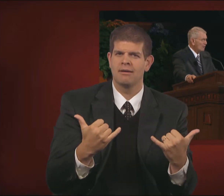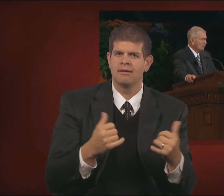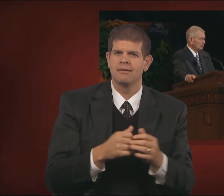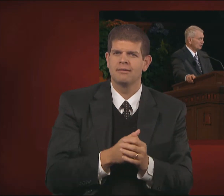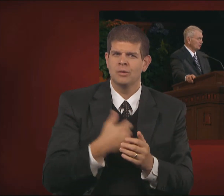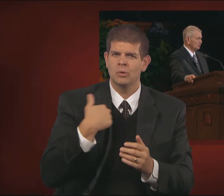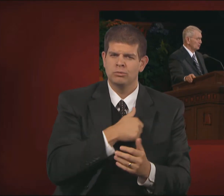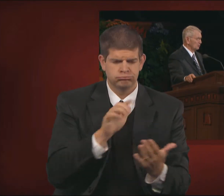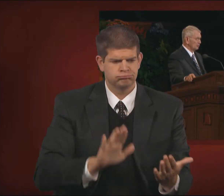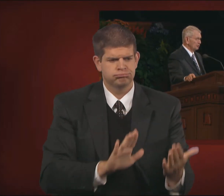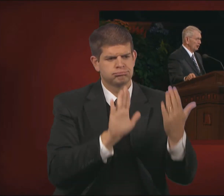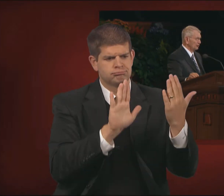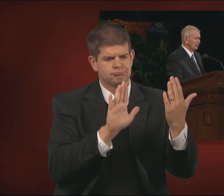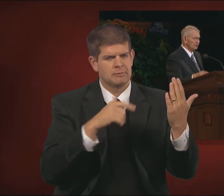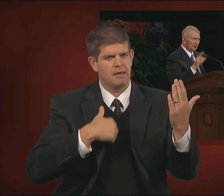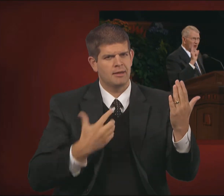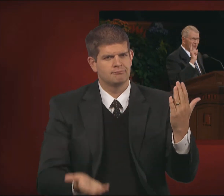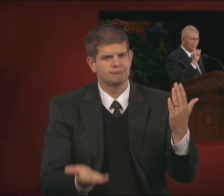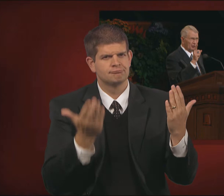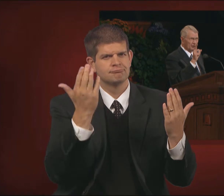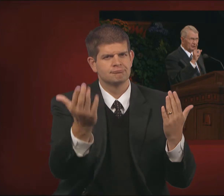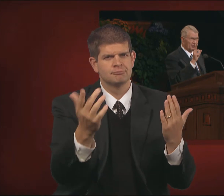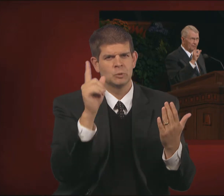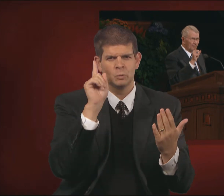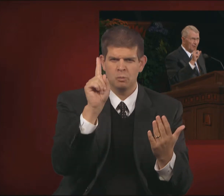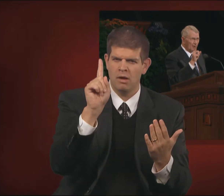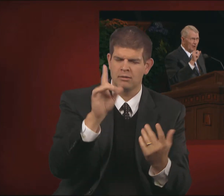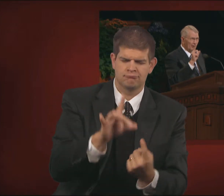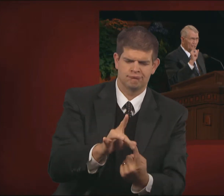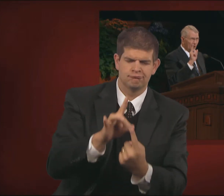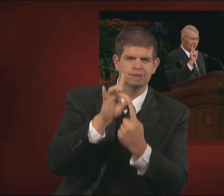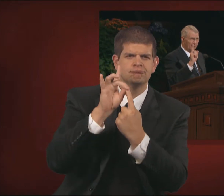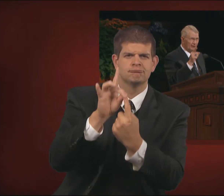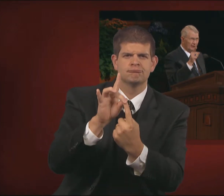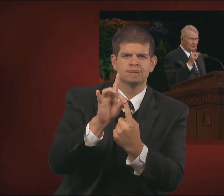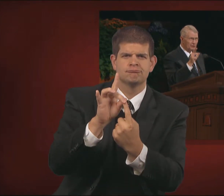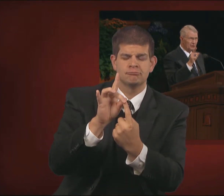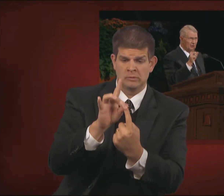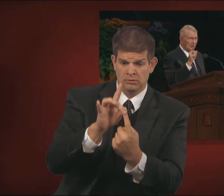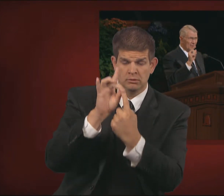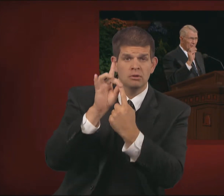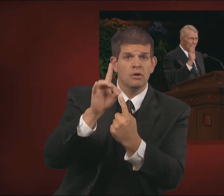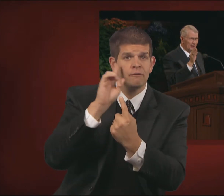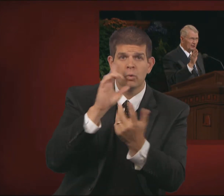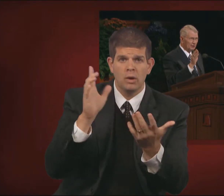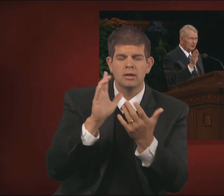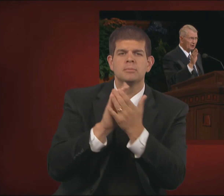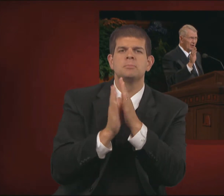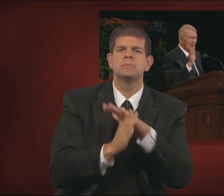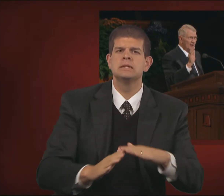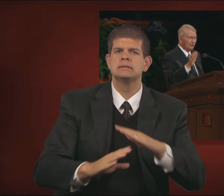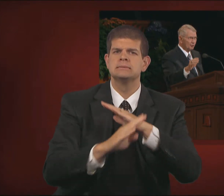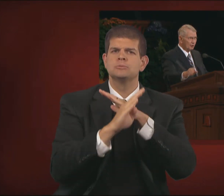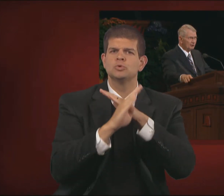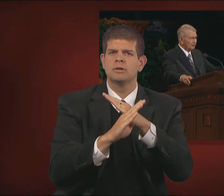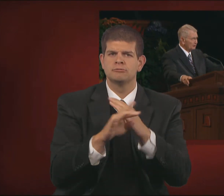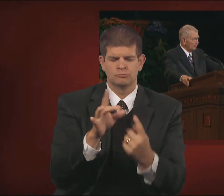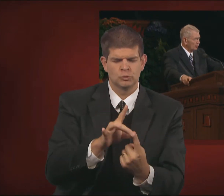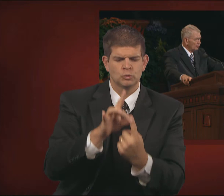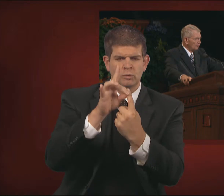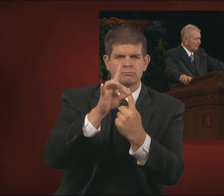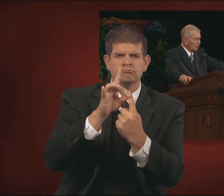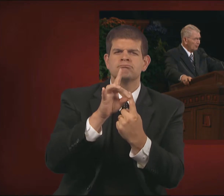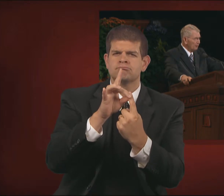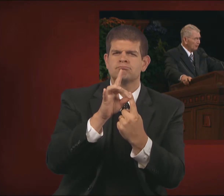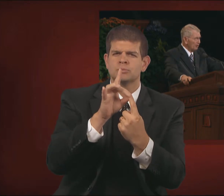I wish to suggest a single choice—a choice of peace, protection, and a choice that